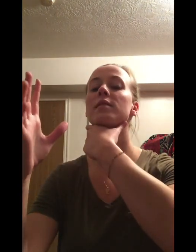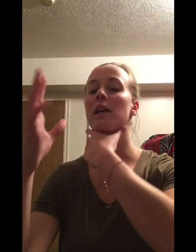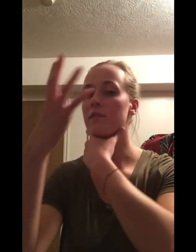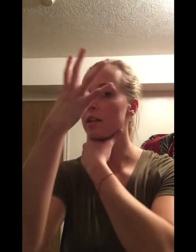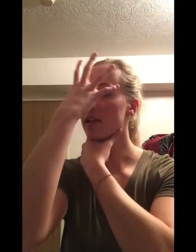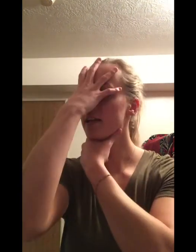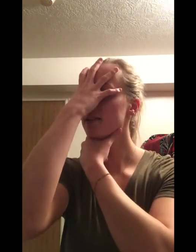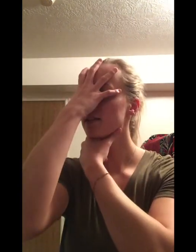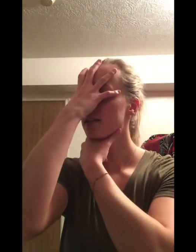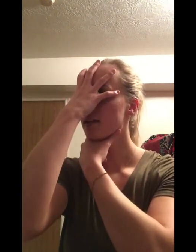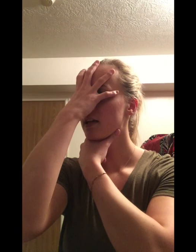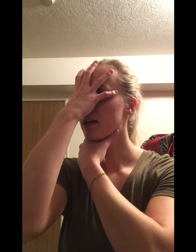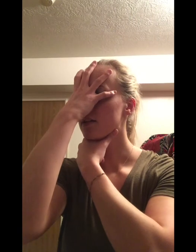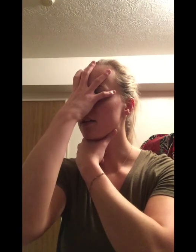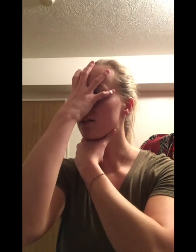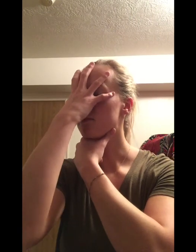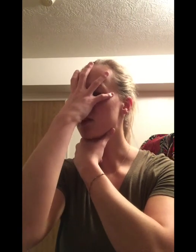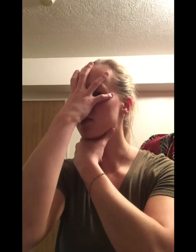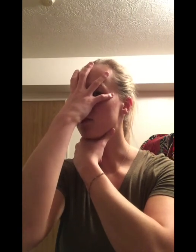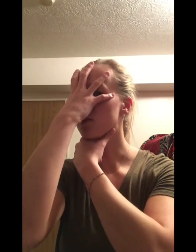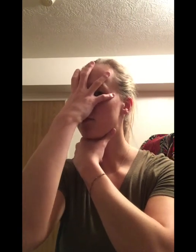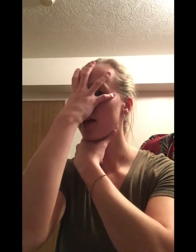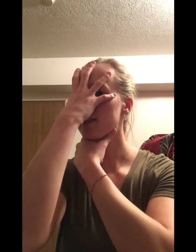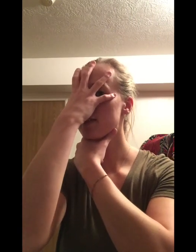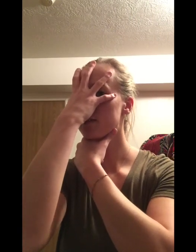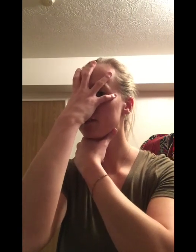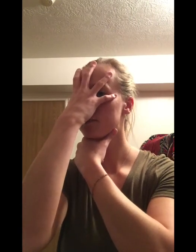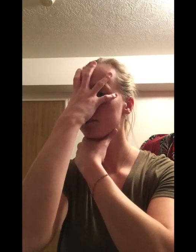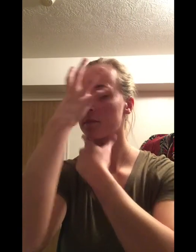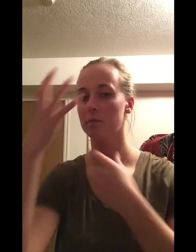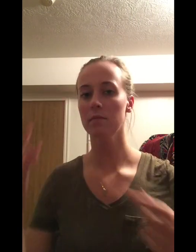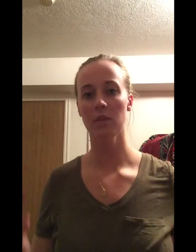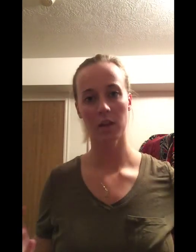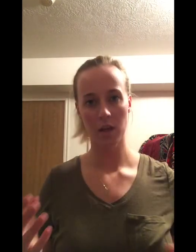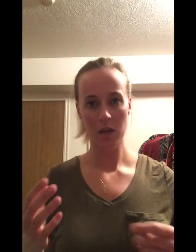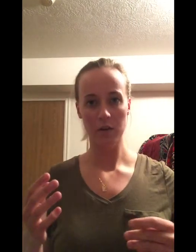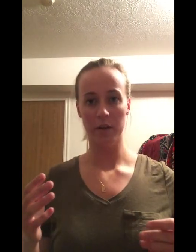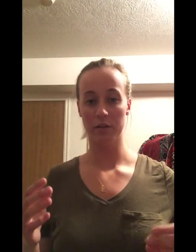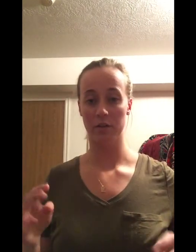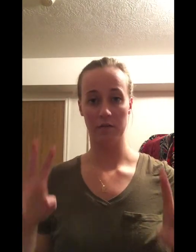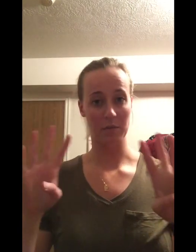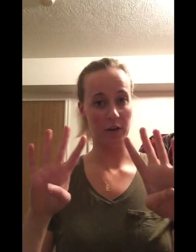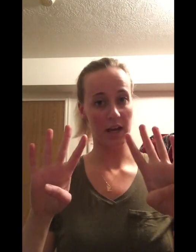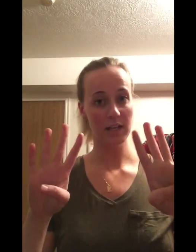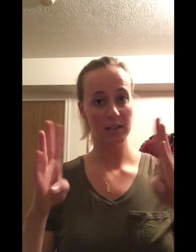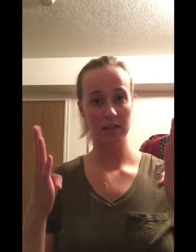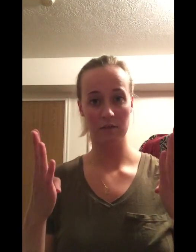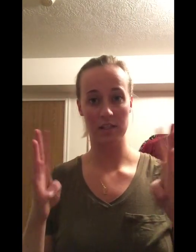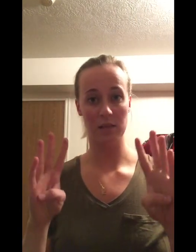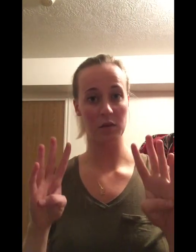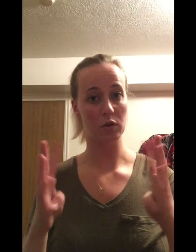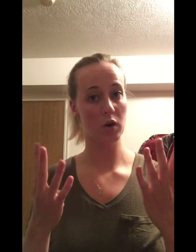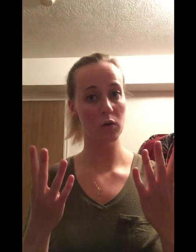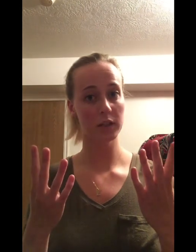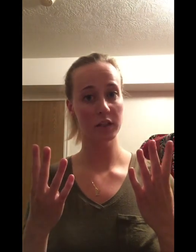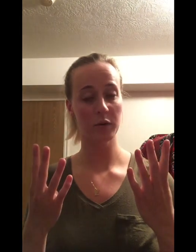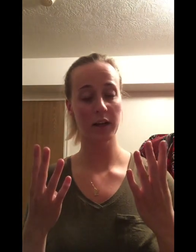salivary glands and the muscles of the face. Cranial nerve number eight, the vestibulocochlear branch,